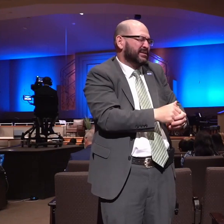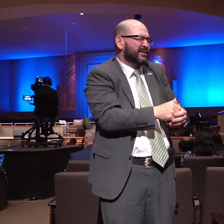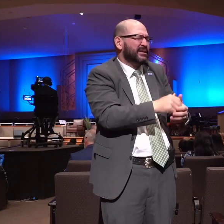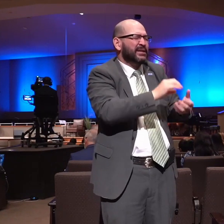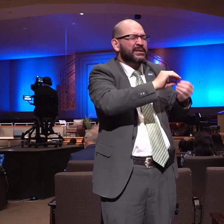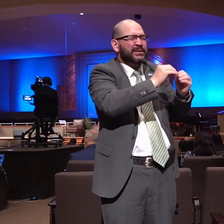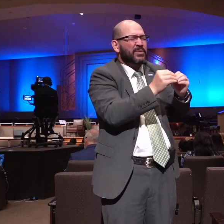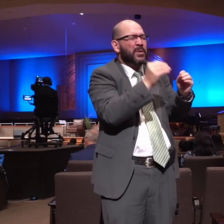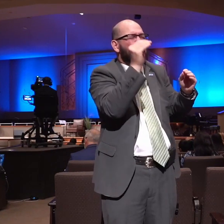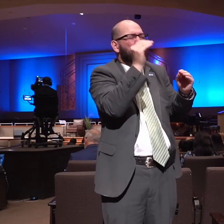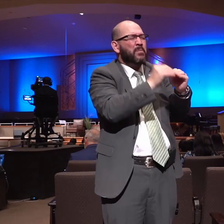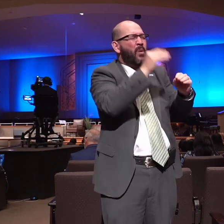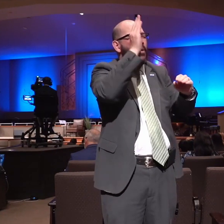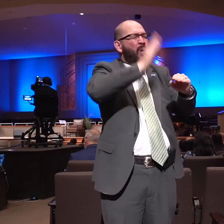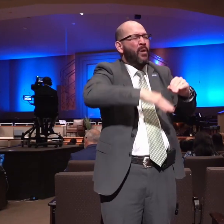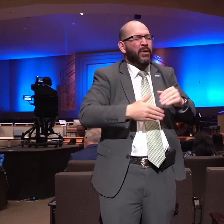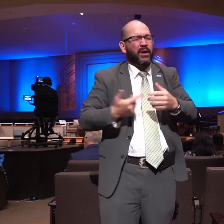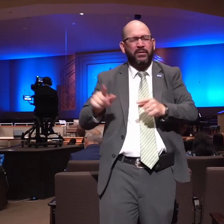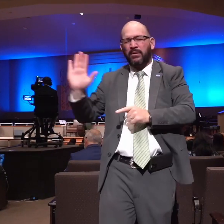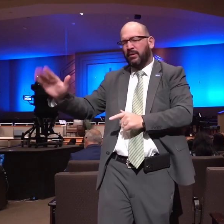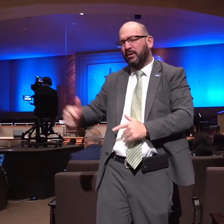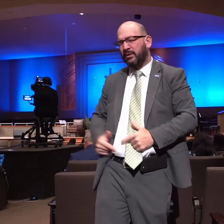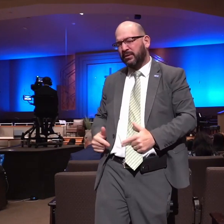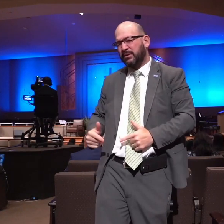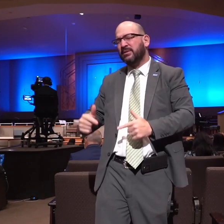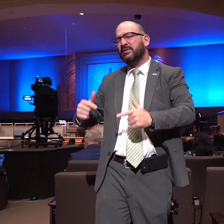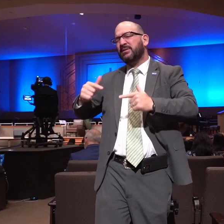than they which he slew in his life